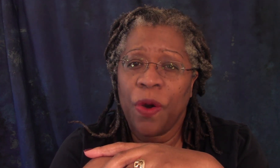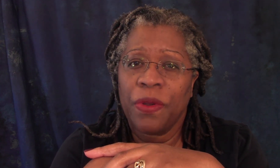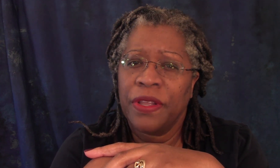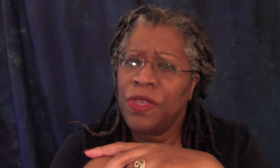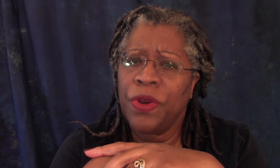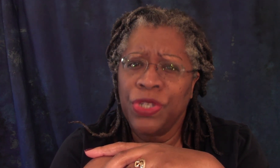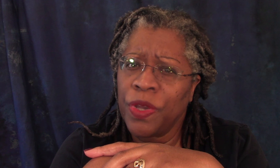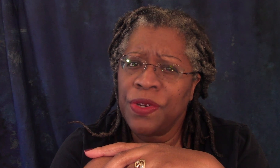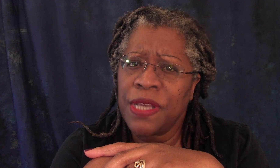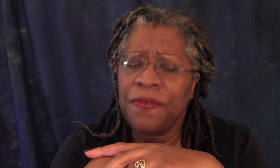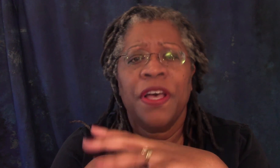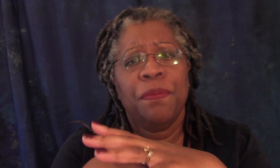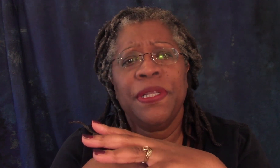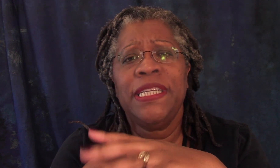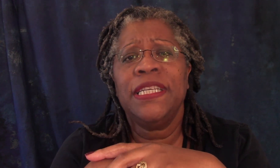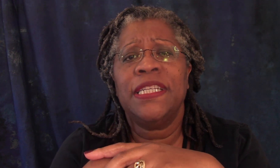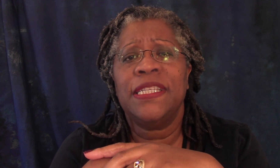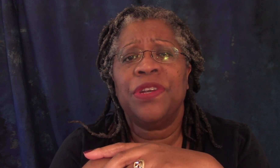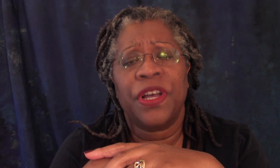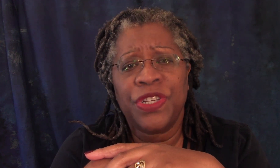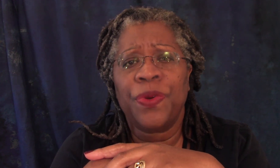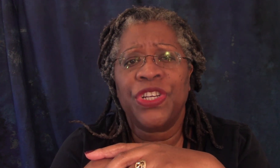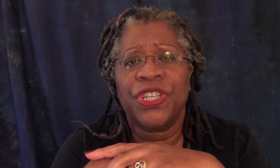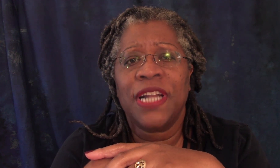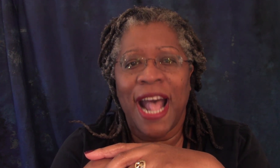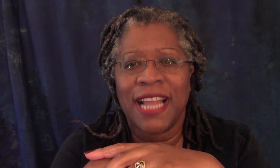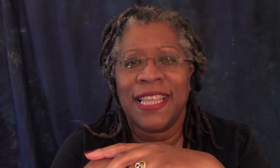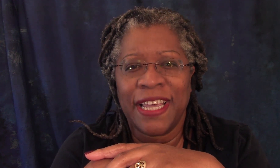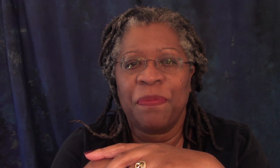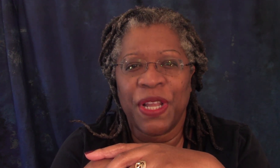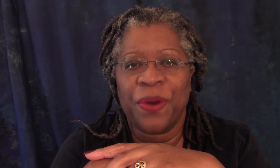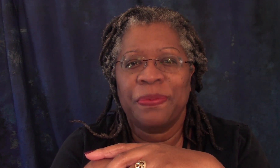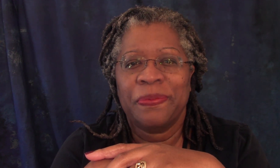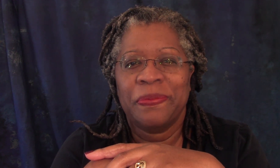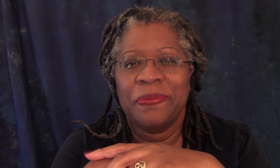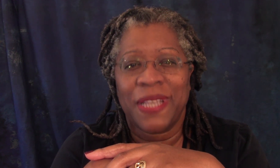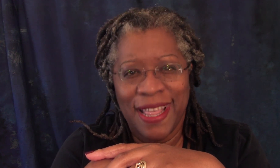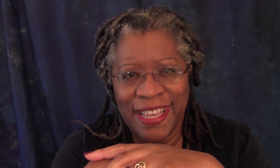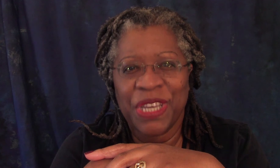you are enjoying yourself please consider a donation at the link below thank you